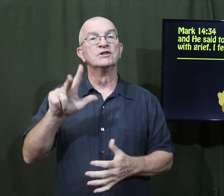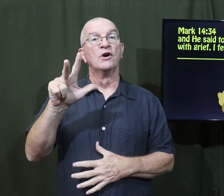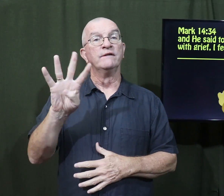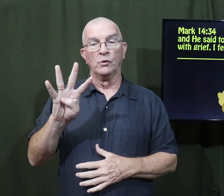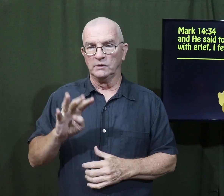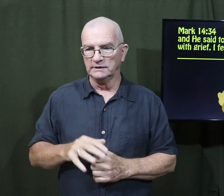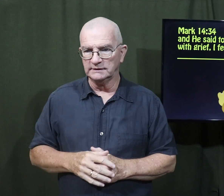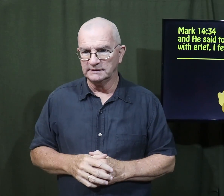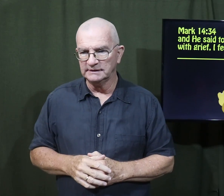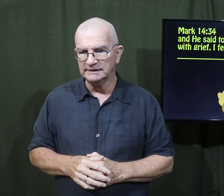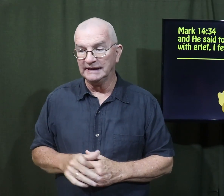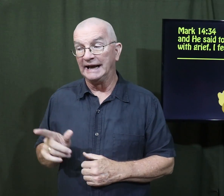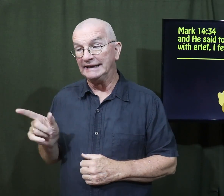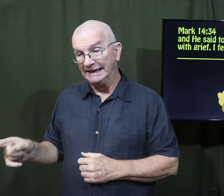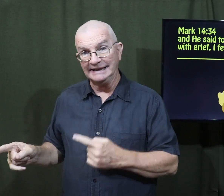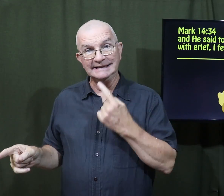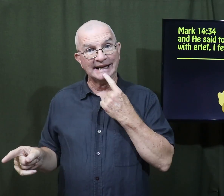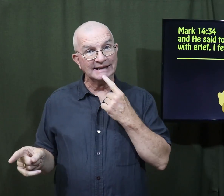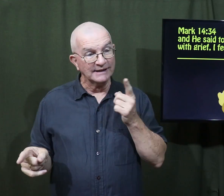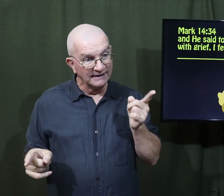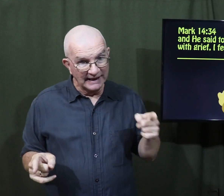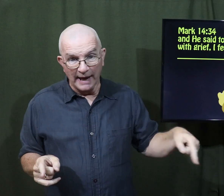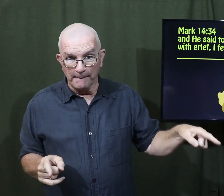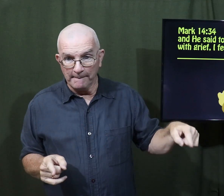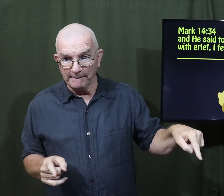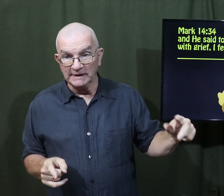Verse 34, And he said to them,